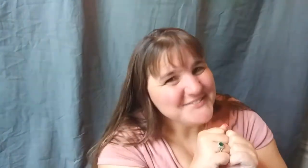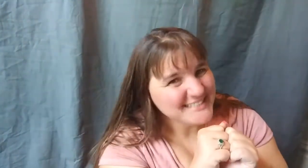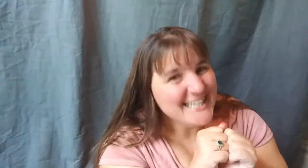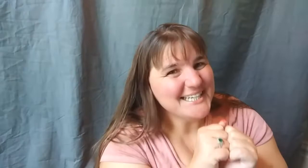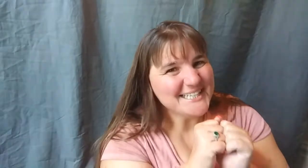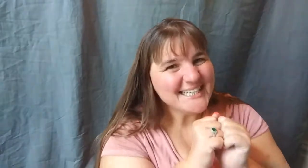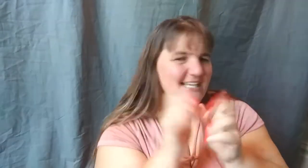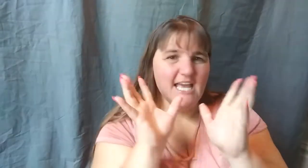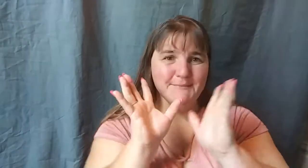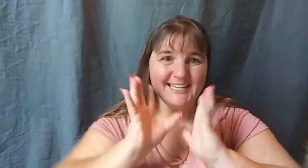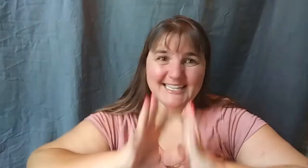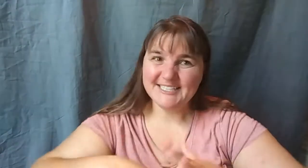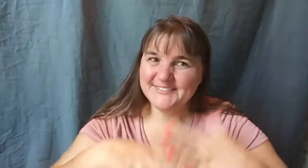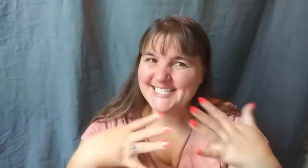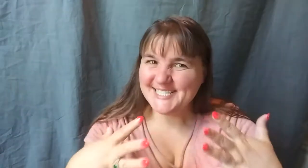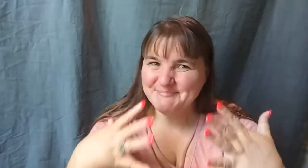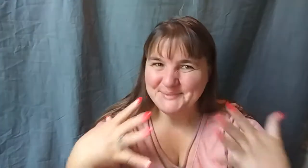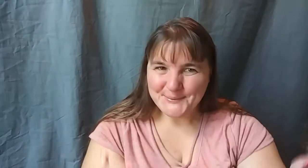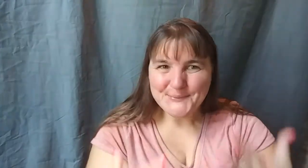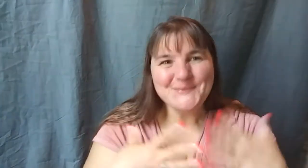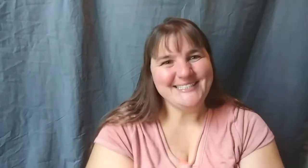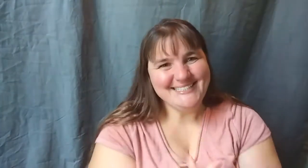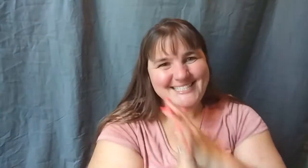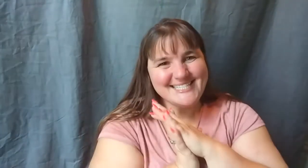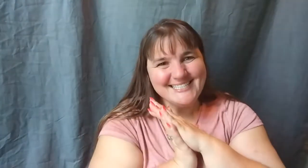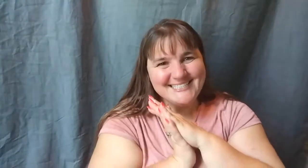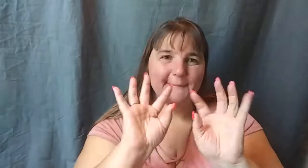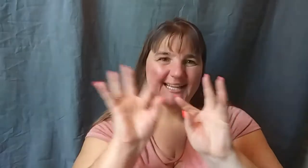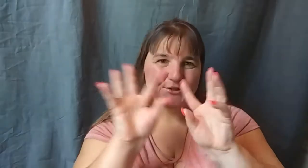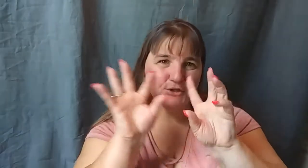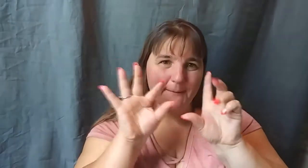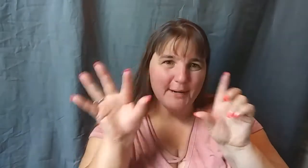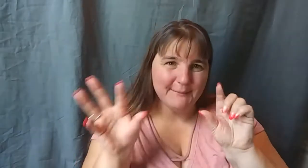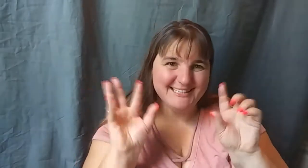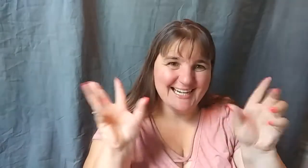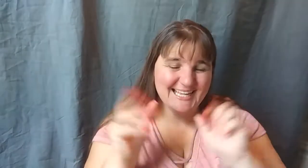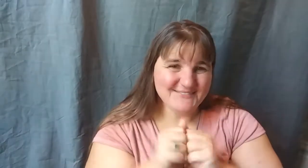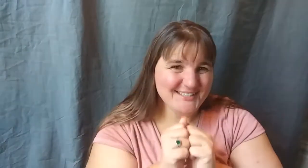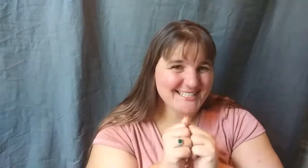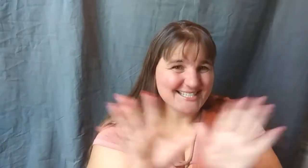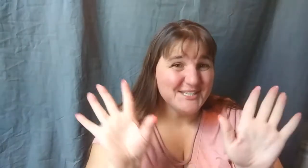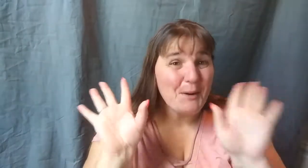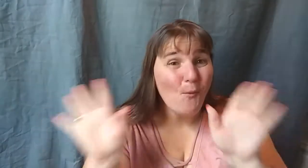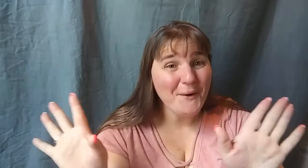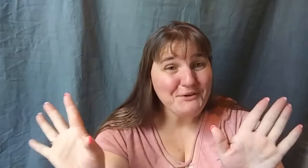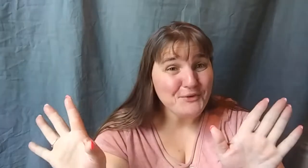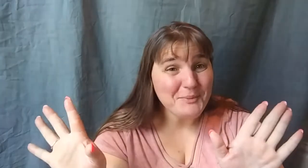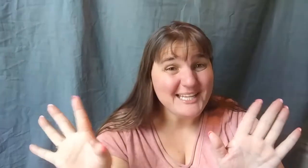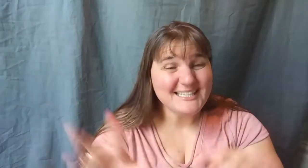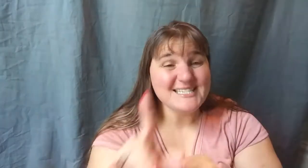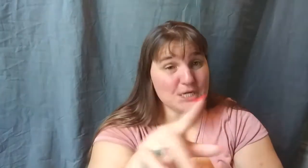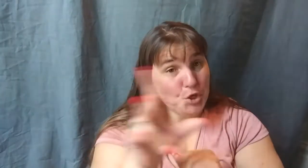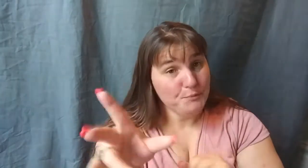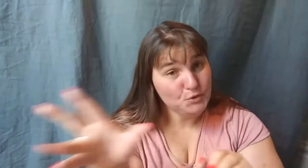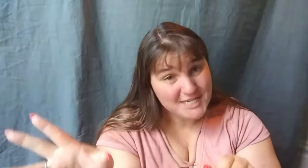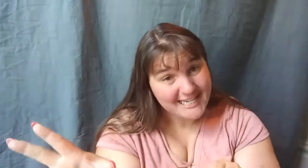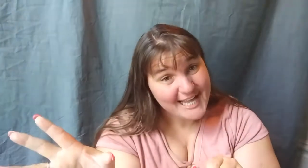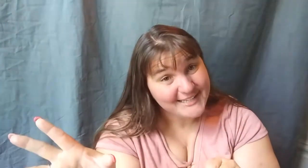-care and my love simple wins. My little compartment that I have all these little wonderful playlists that I hope you check out.